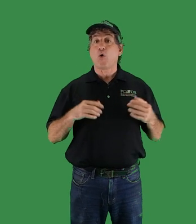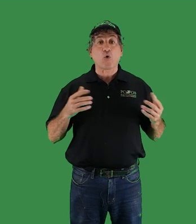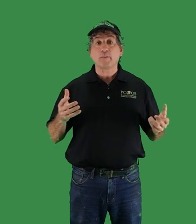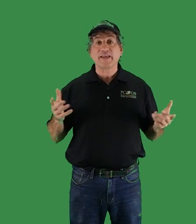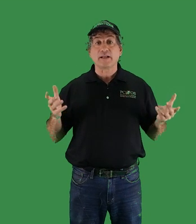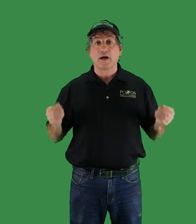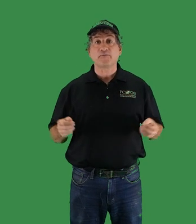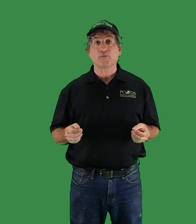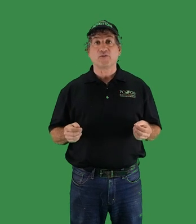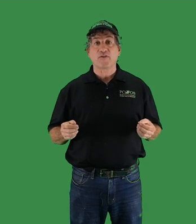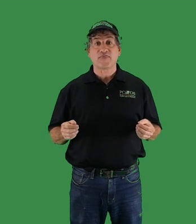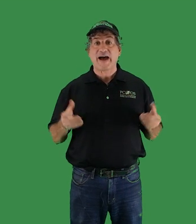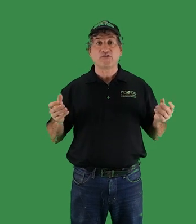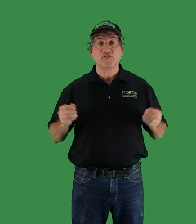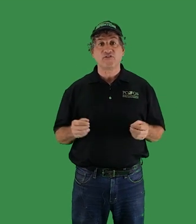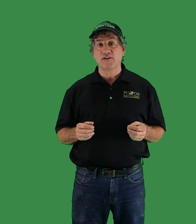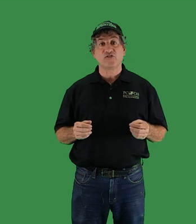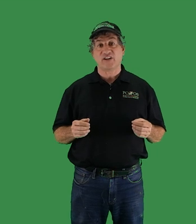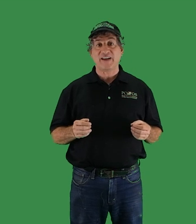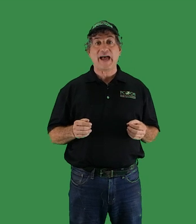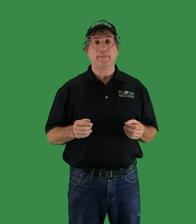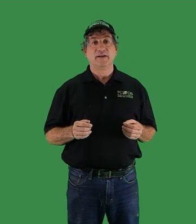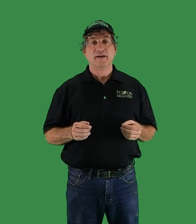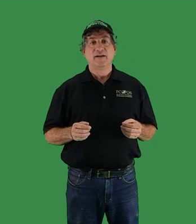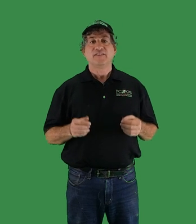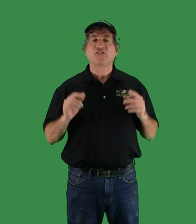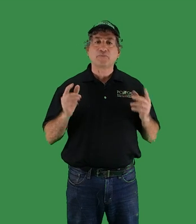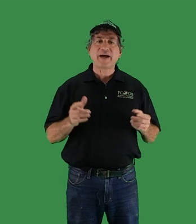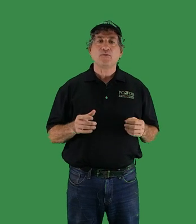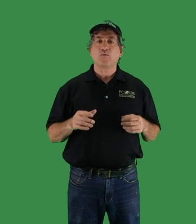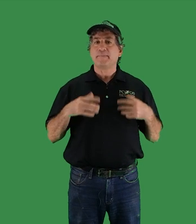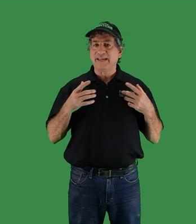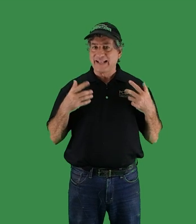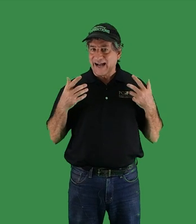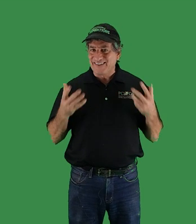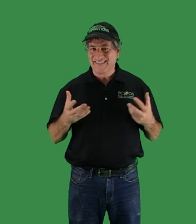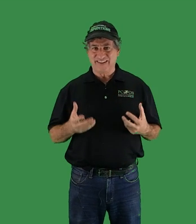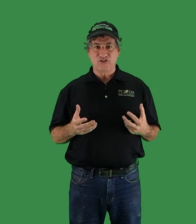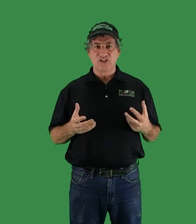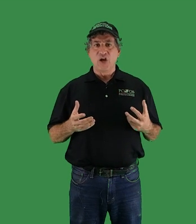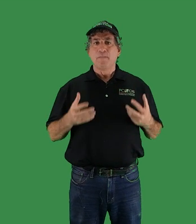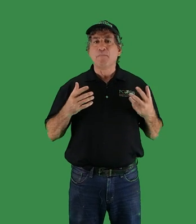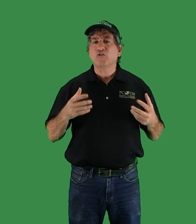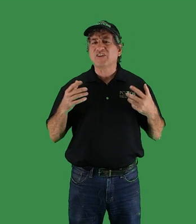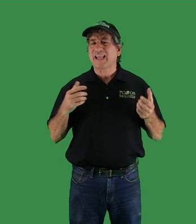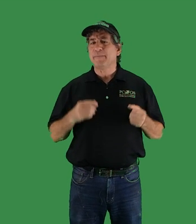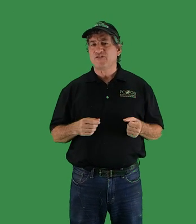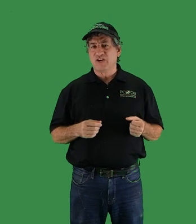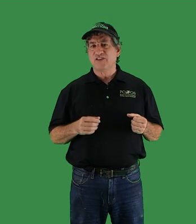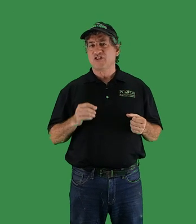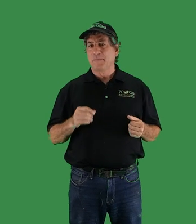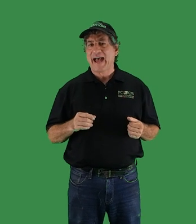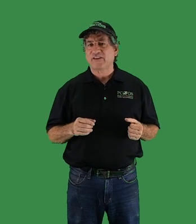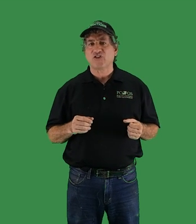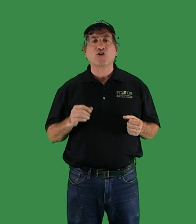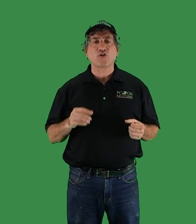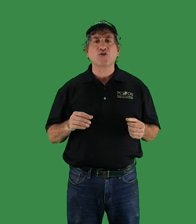horribly uncomfortable for thousands of years at a time. Despite repeated ice ages, most climate change in the past occurred